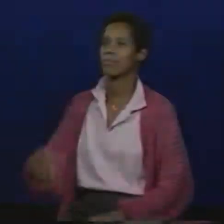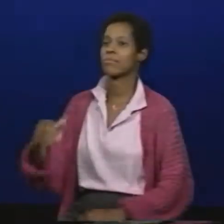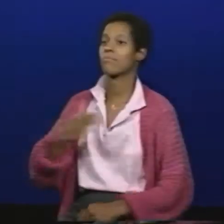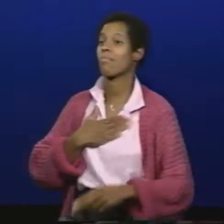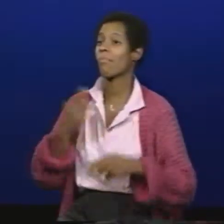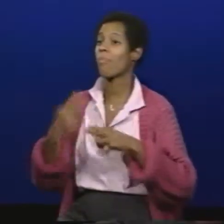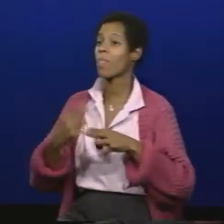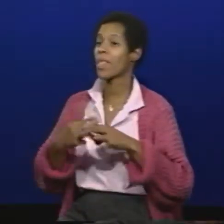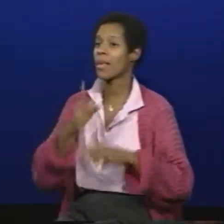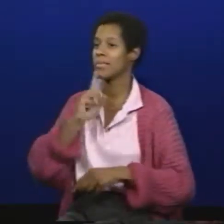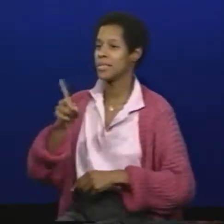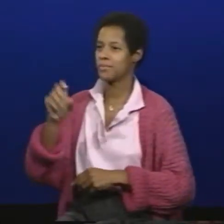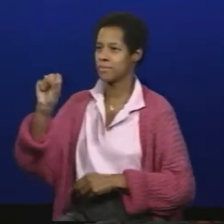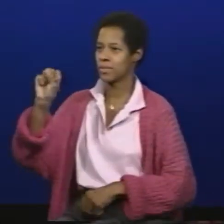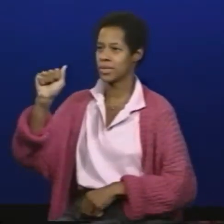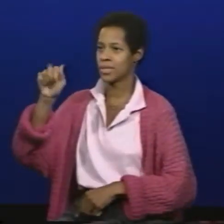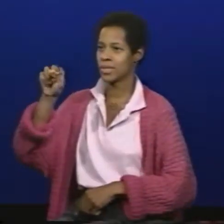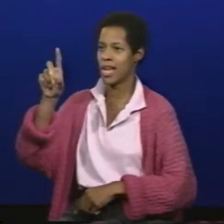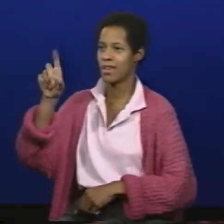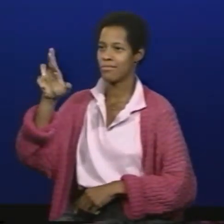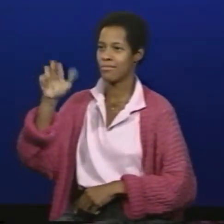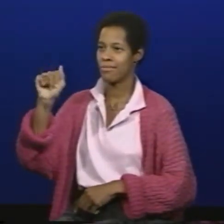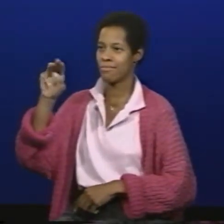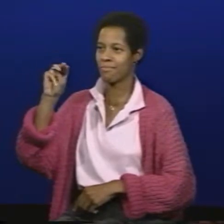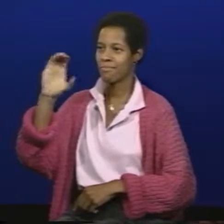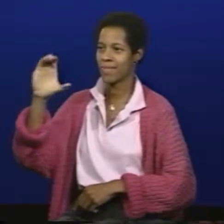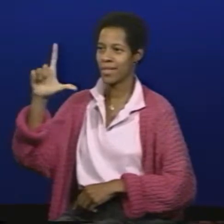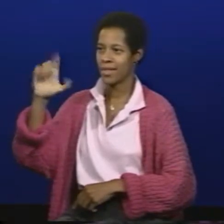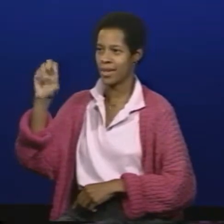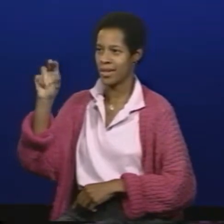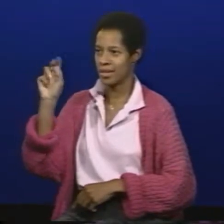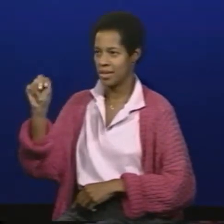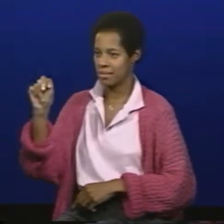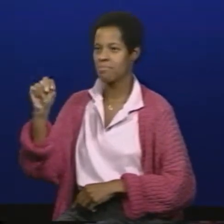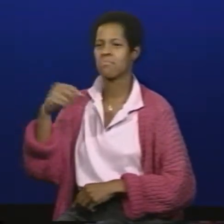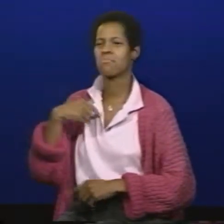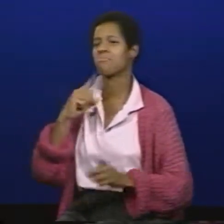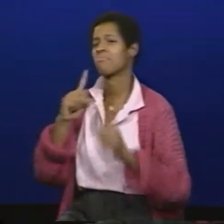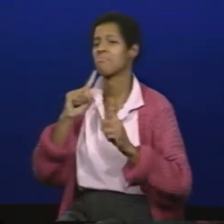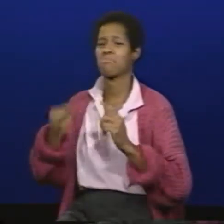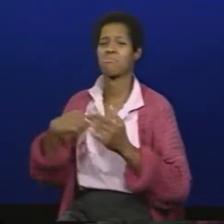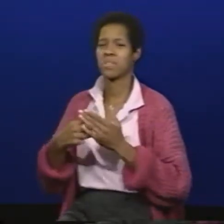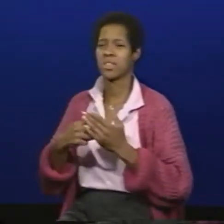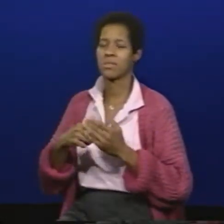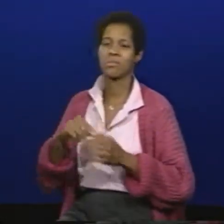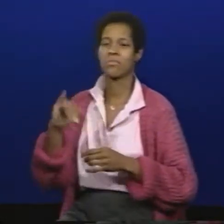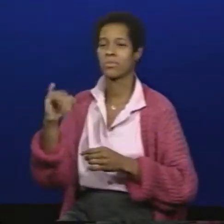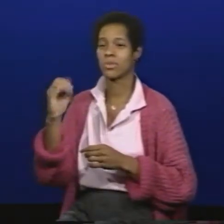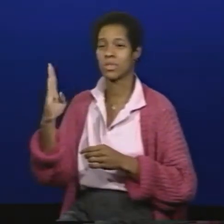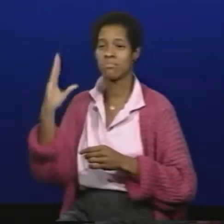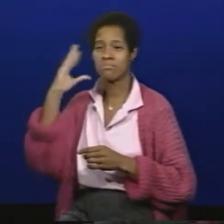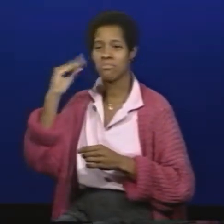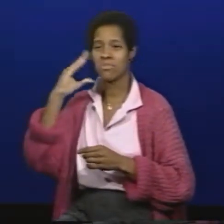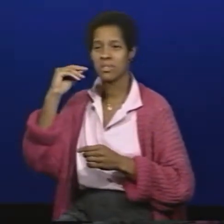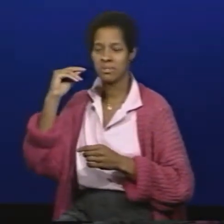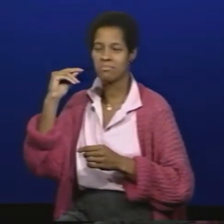to you my name is Sandra McLellan I'm gonna talk about my job